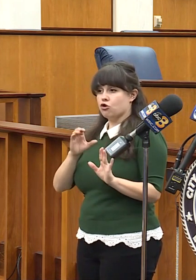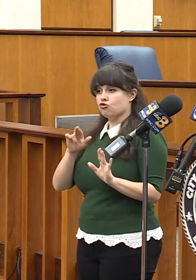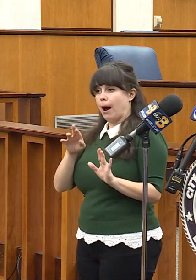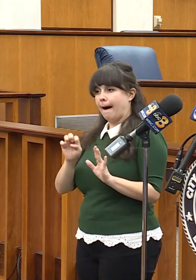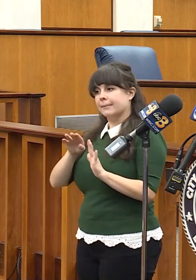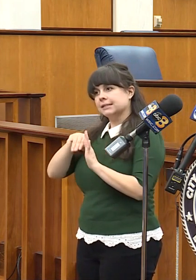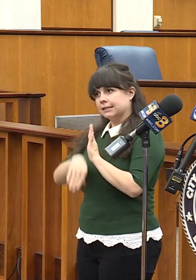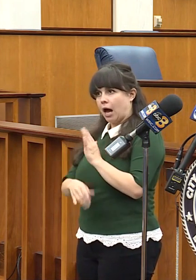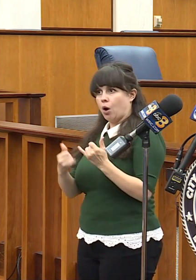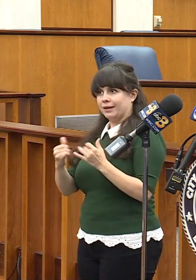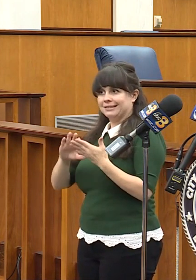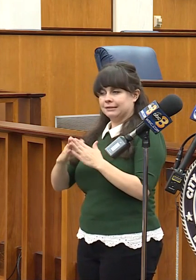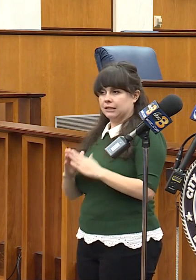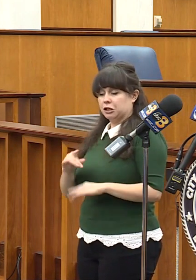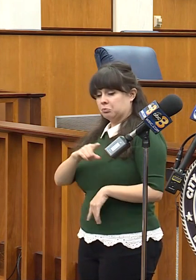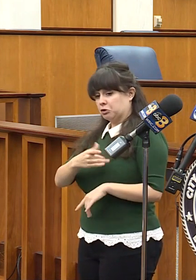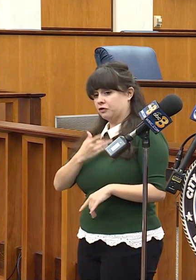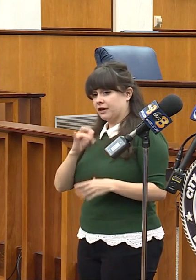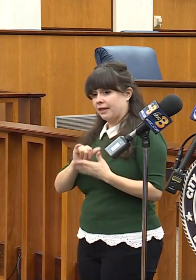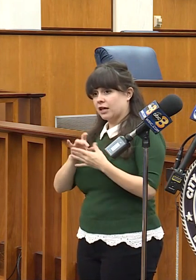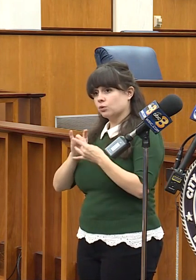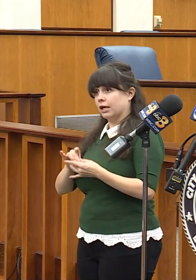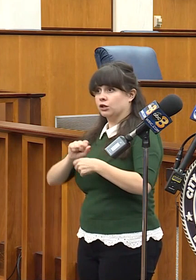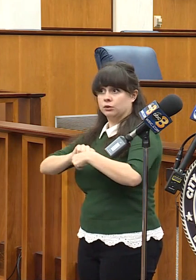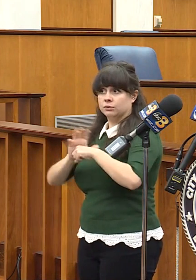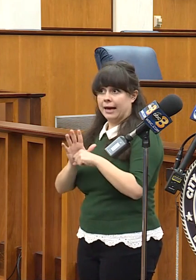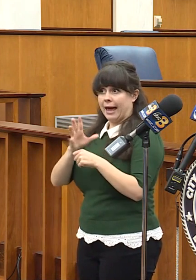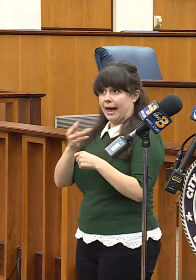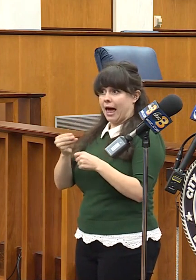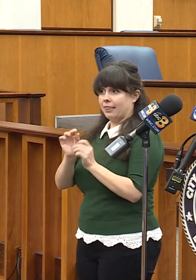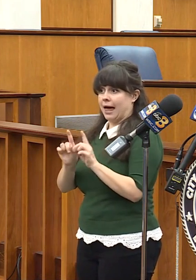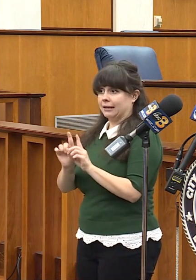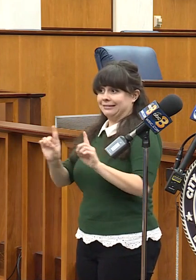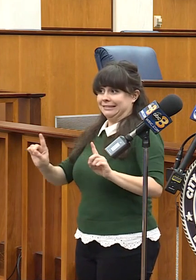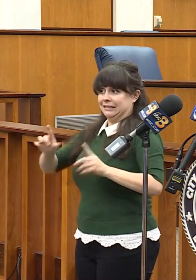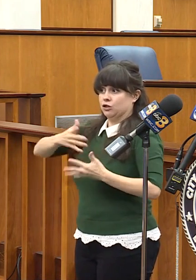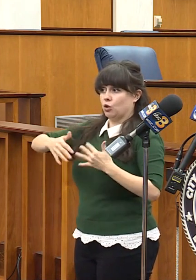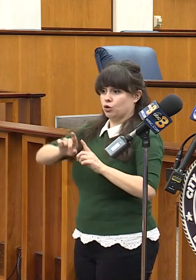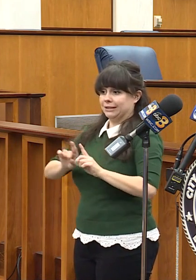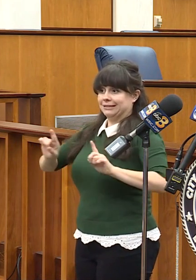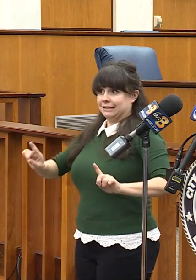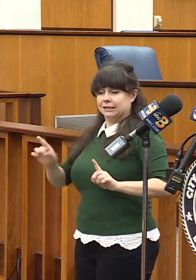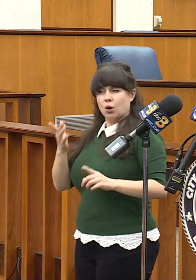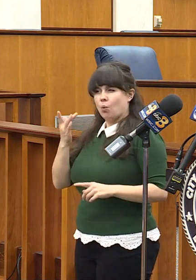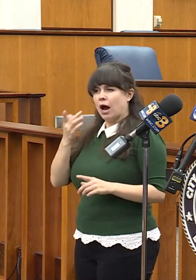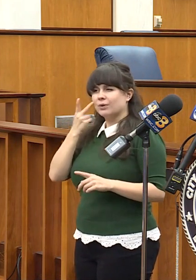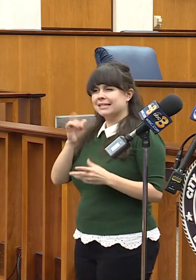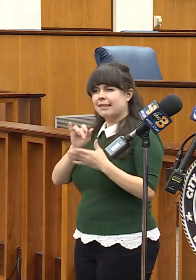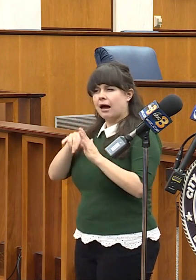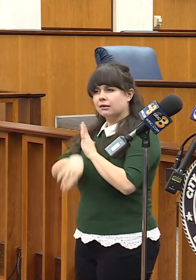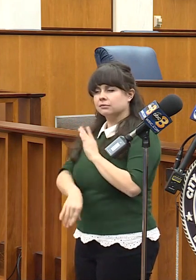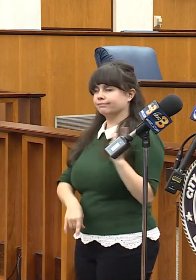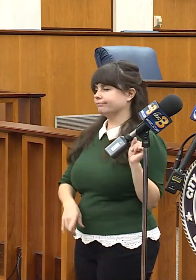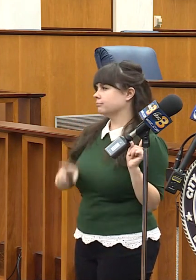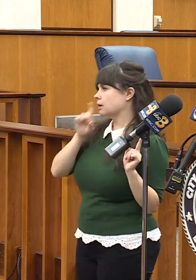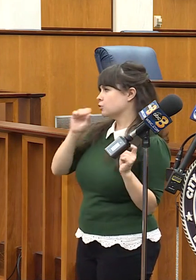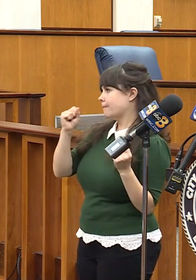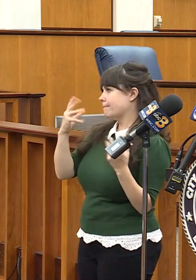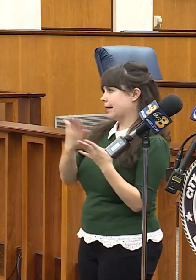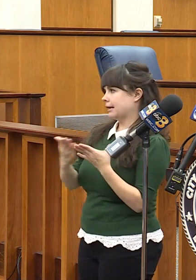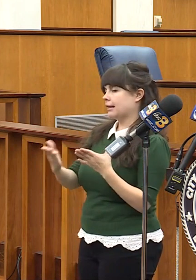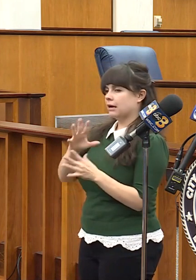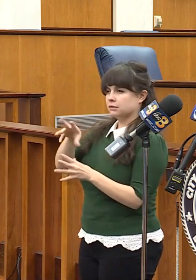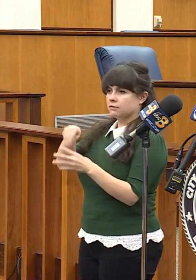has anything to do with the pandemic and social distancing? I'm sure there's a number of factors involved